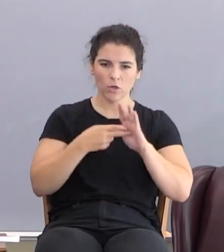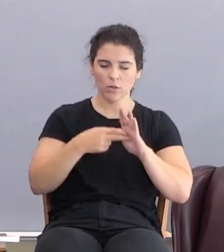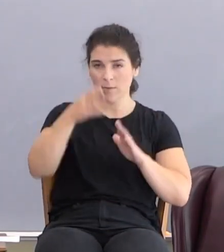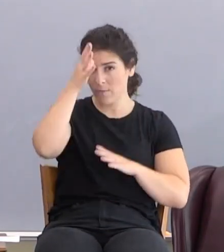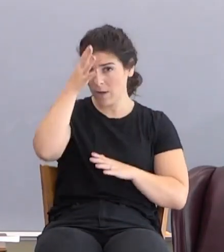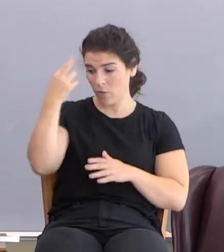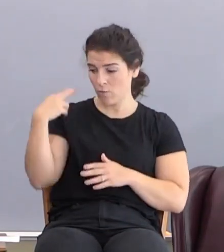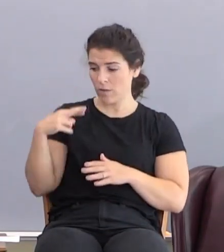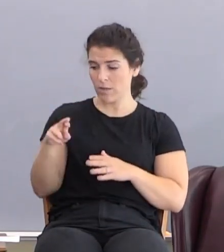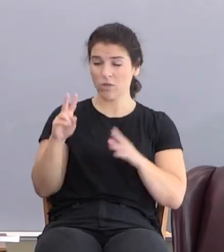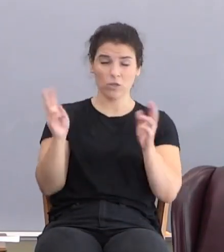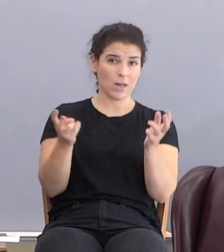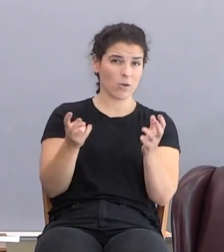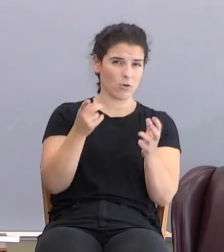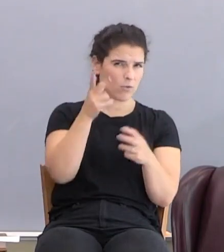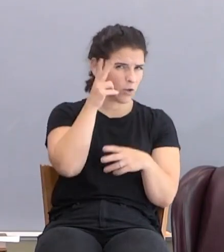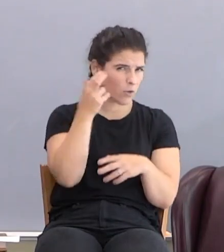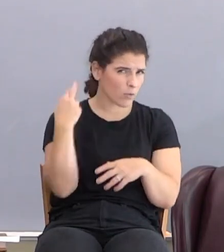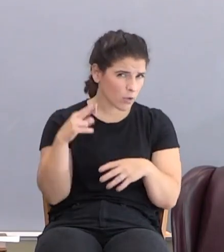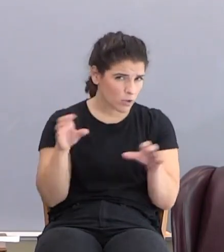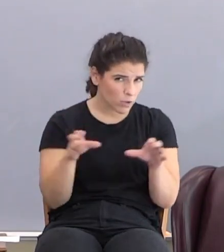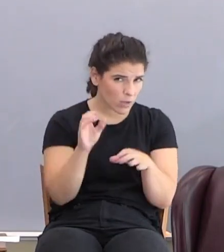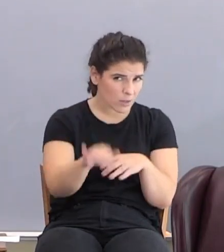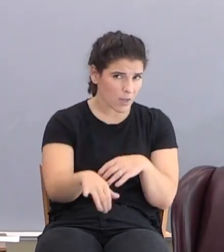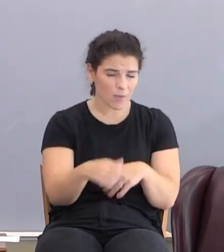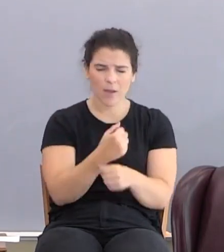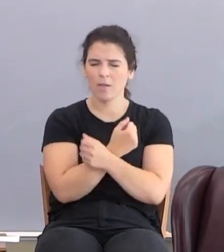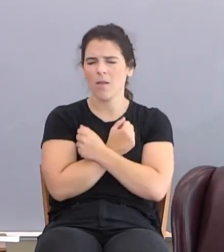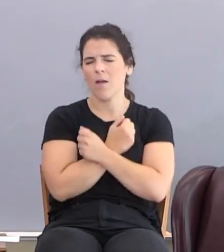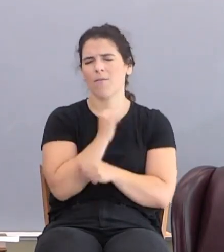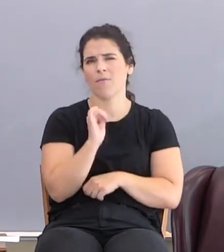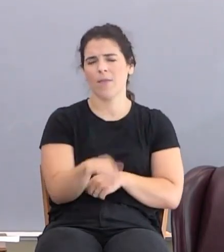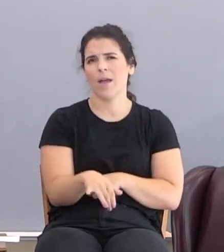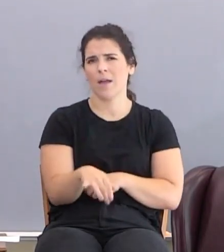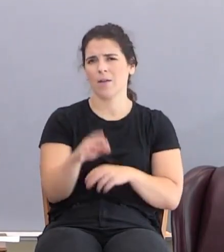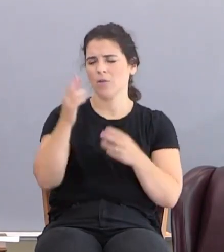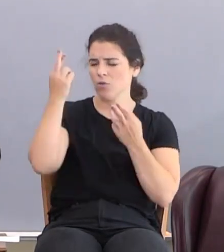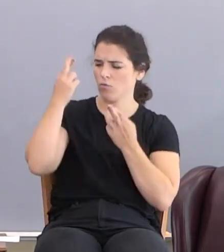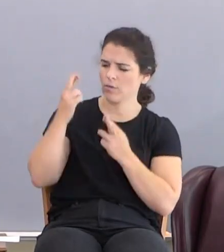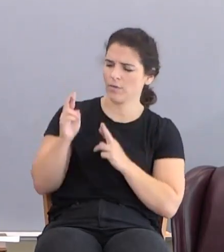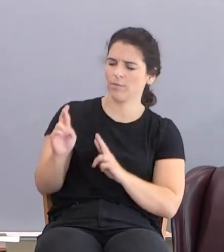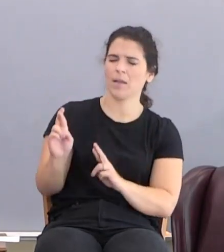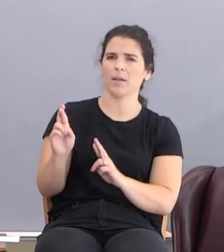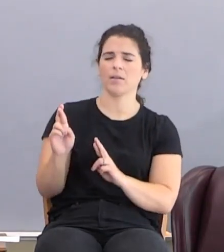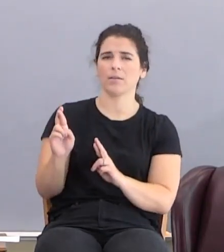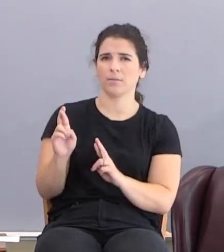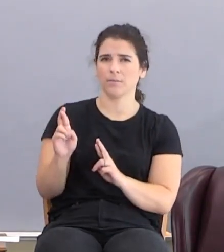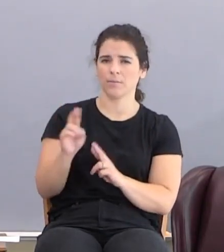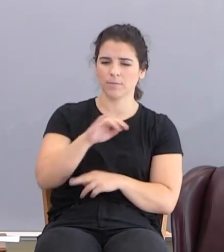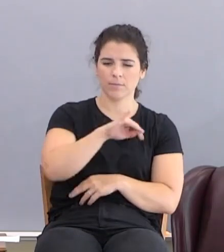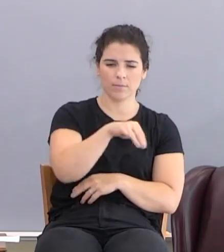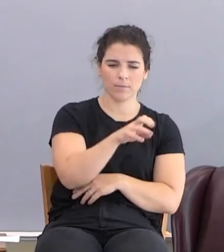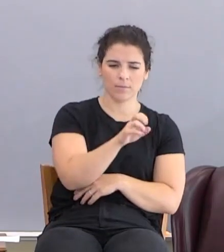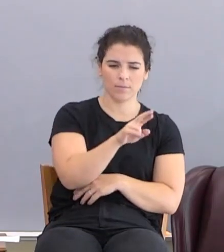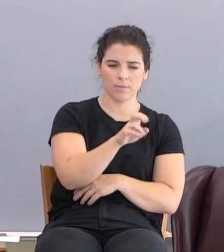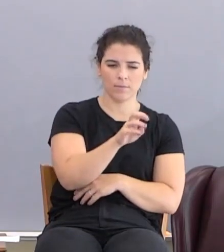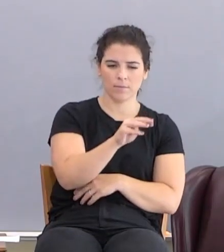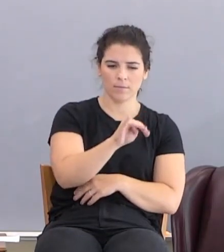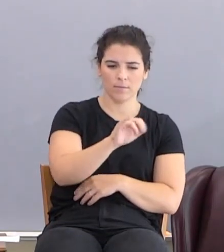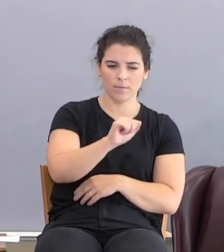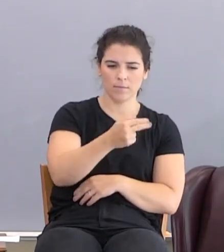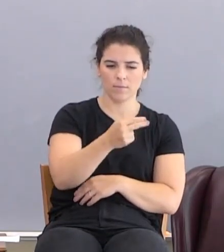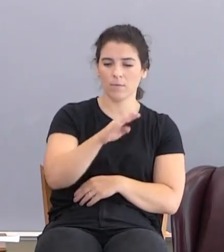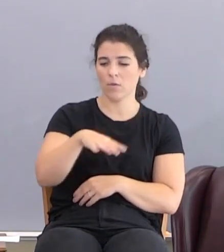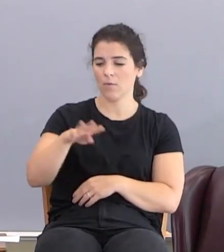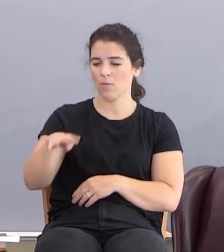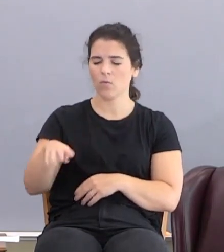title. You ever hear anybody do that? And they love that, the respect. Jeremiah chapter 44, you write that